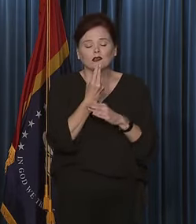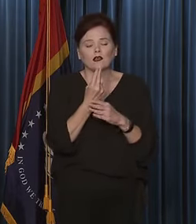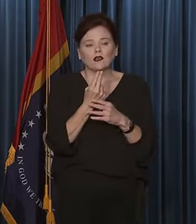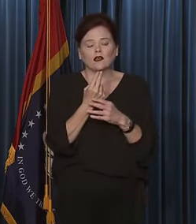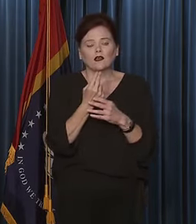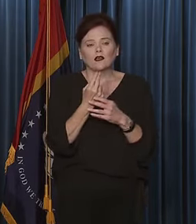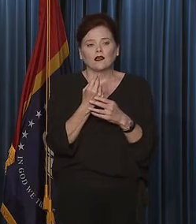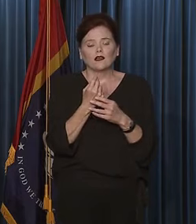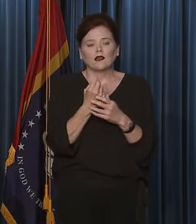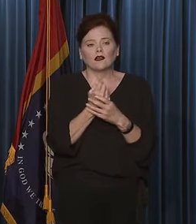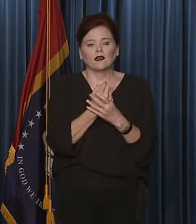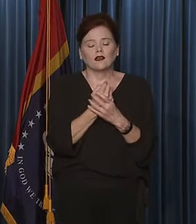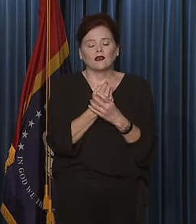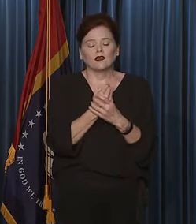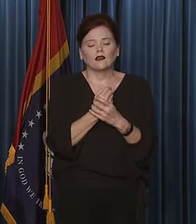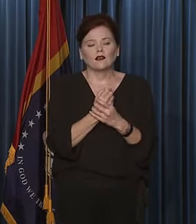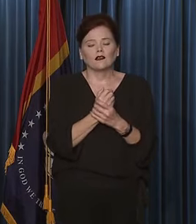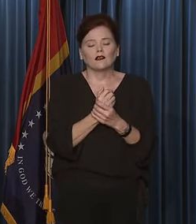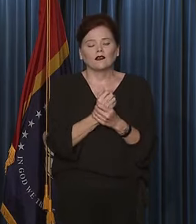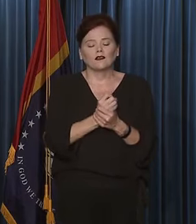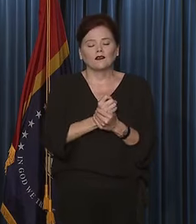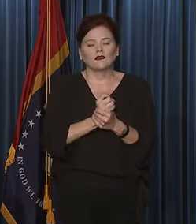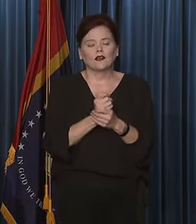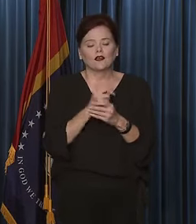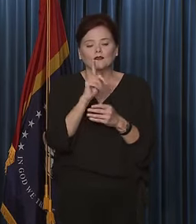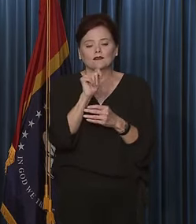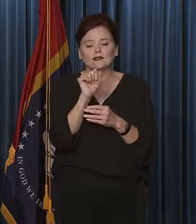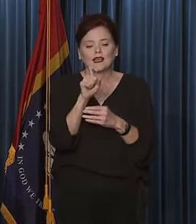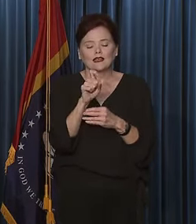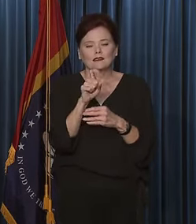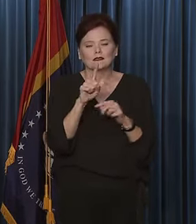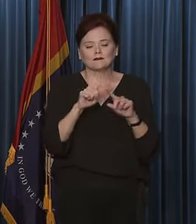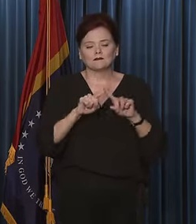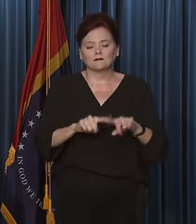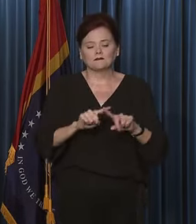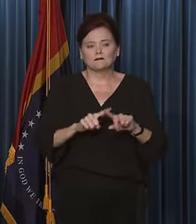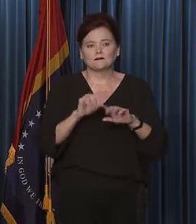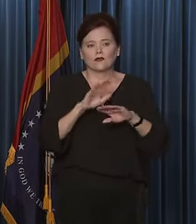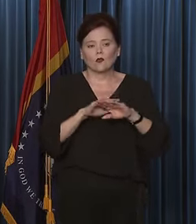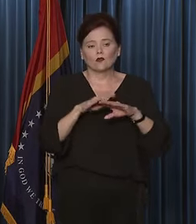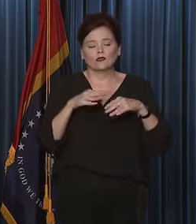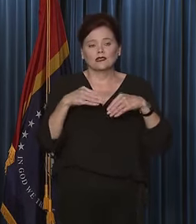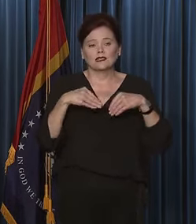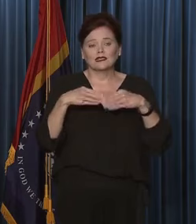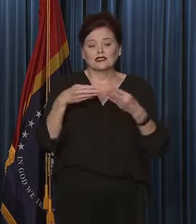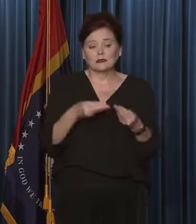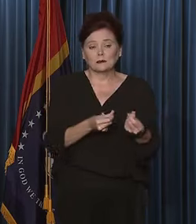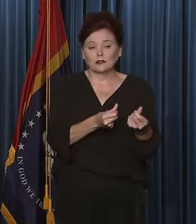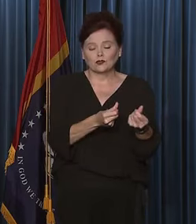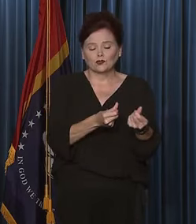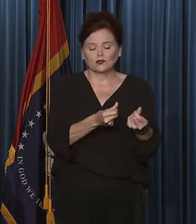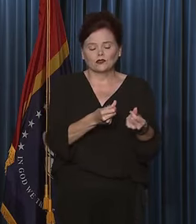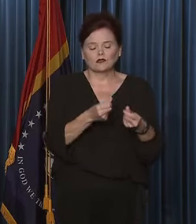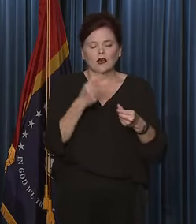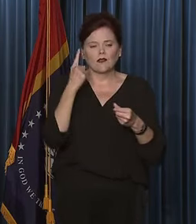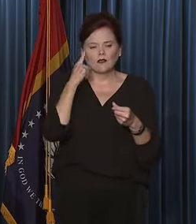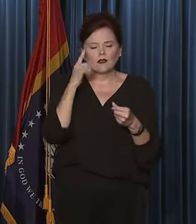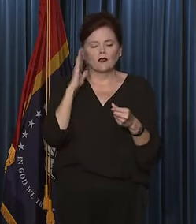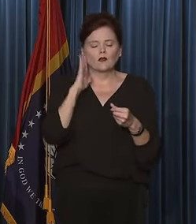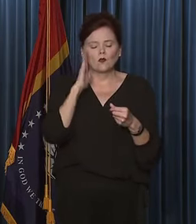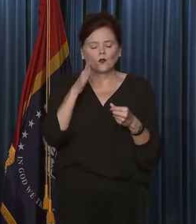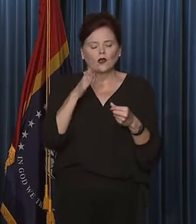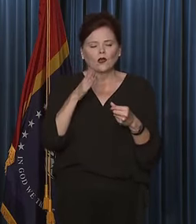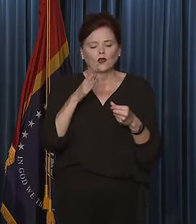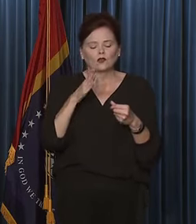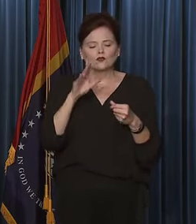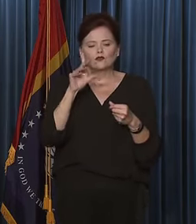taxes based upon expenditures, I think will certainly